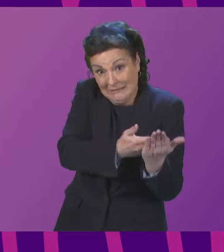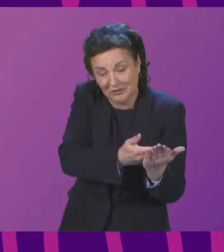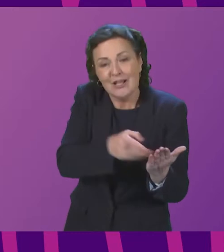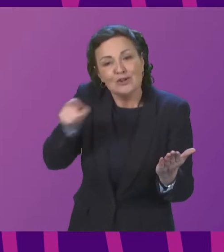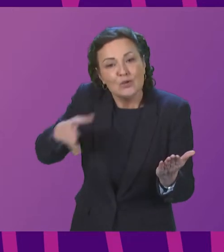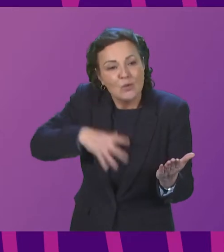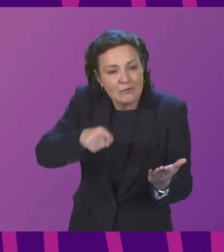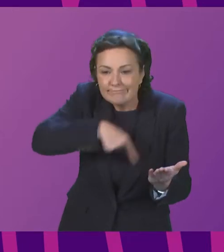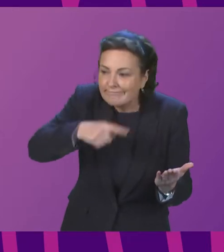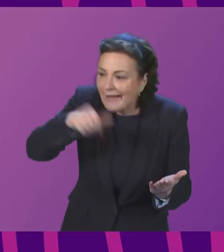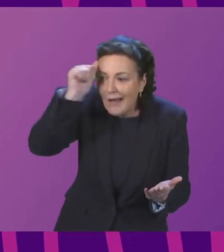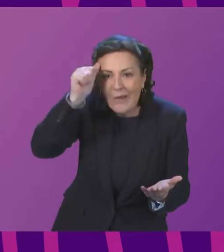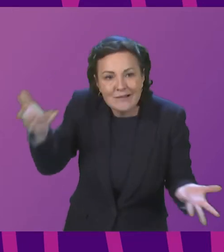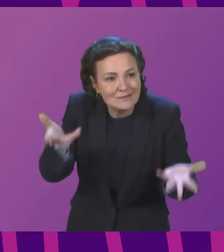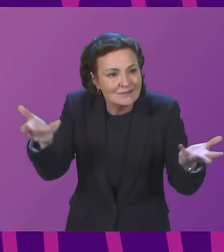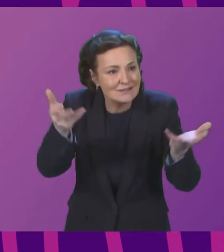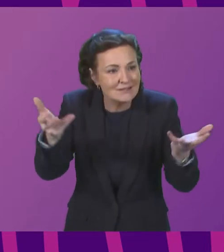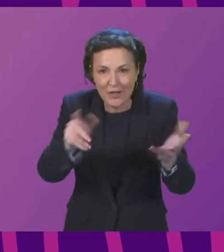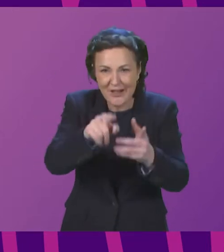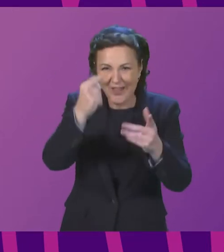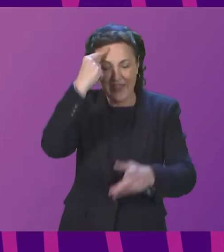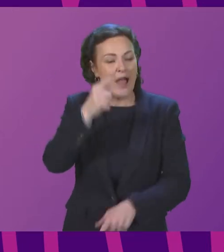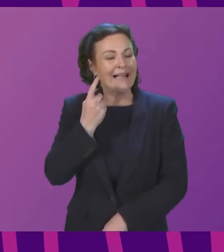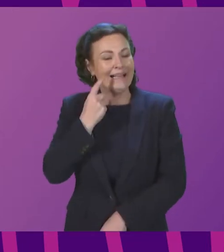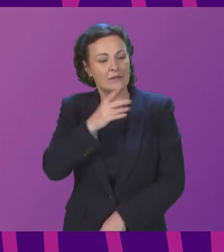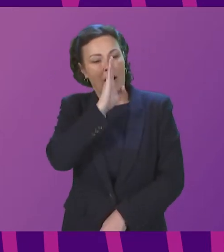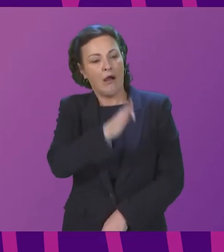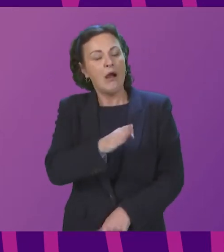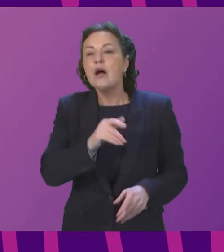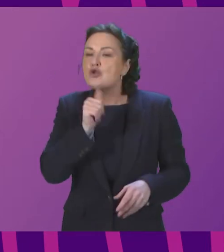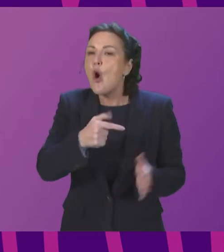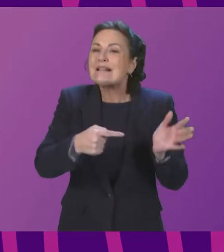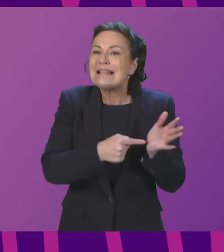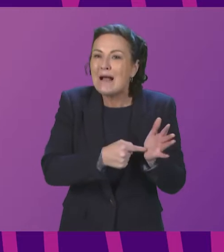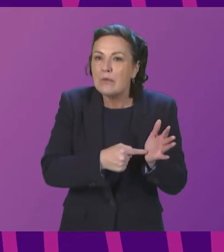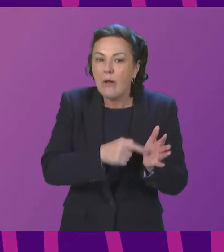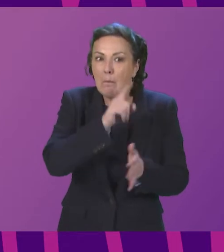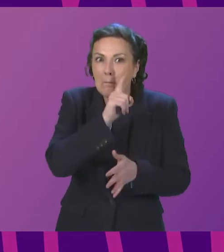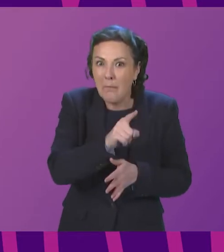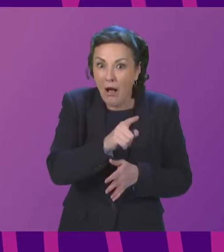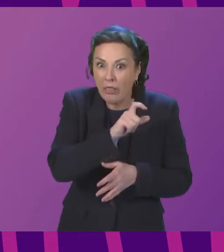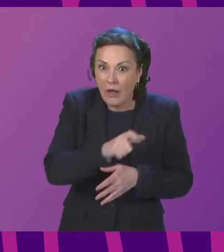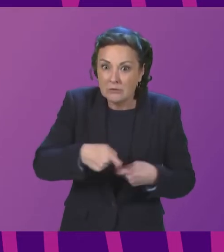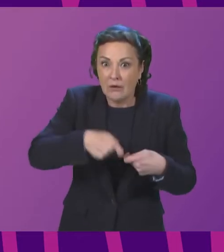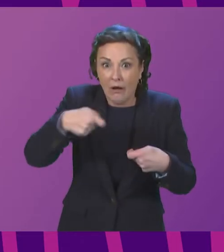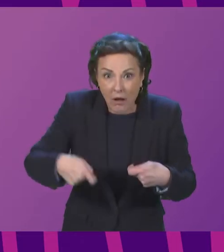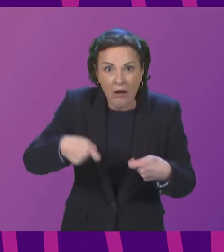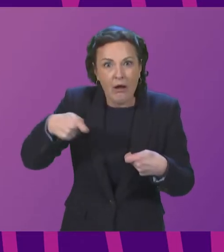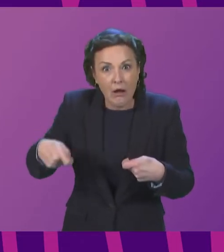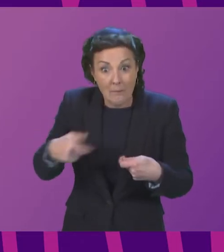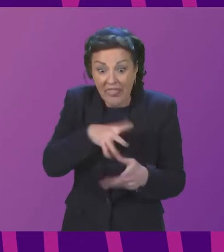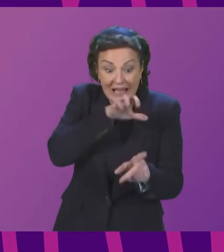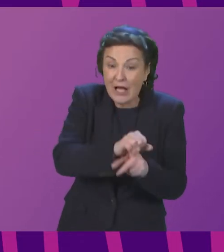where it is not identified as terminal early on within the diagnosis.